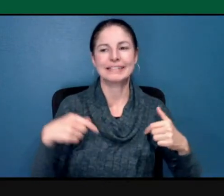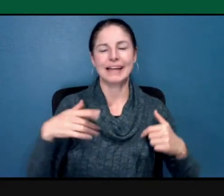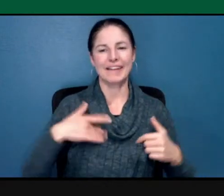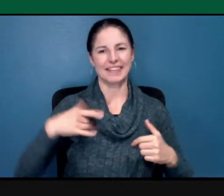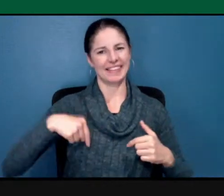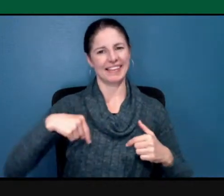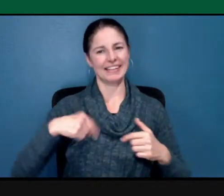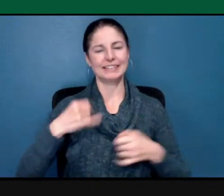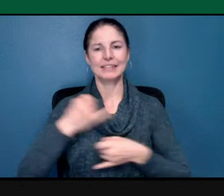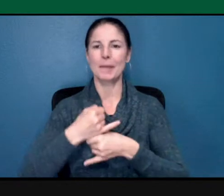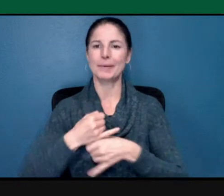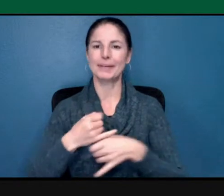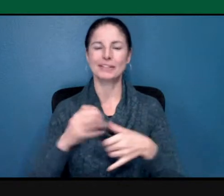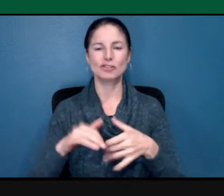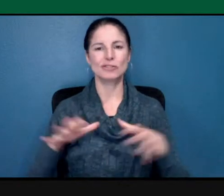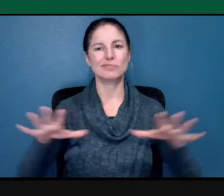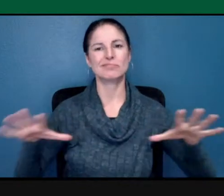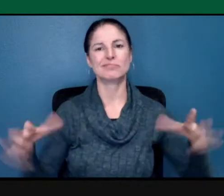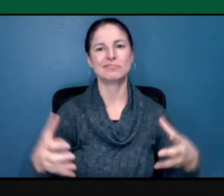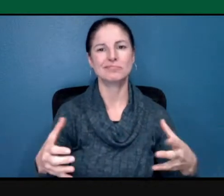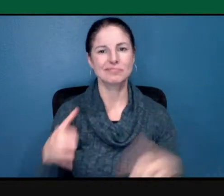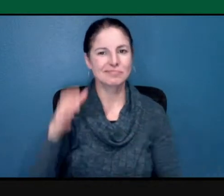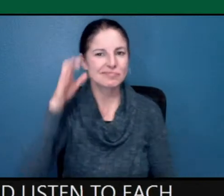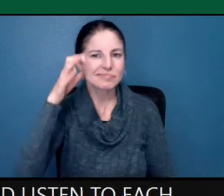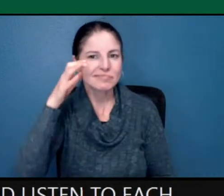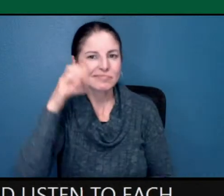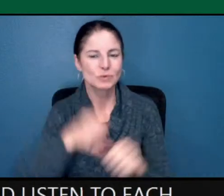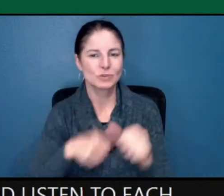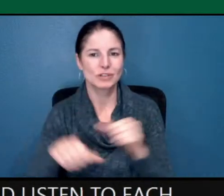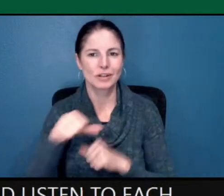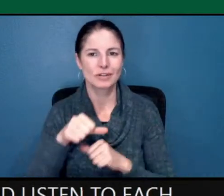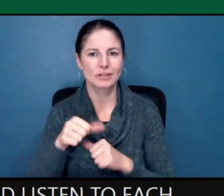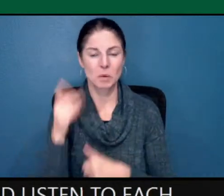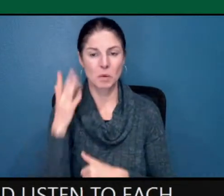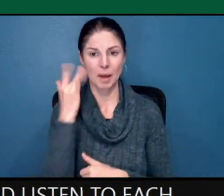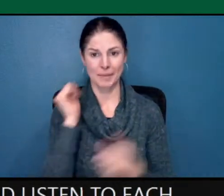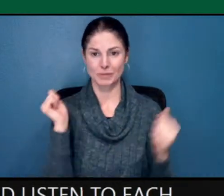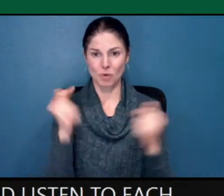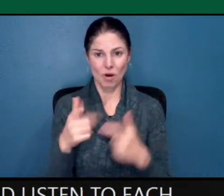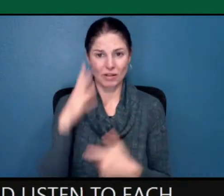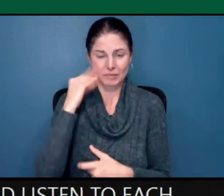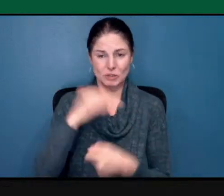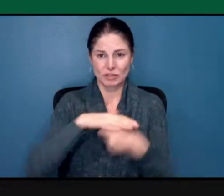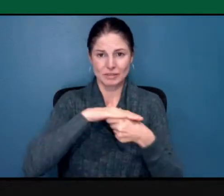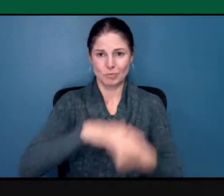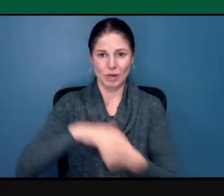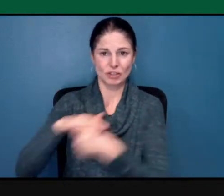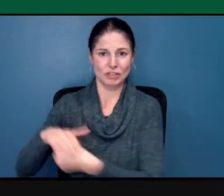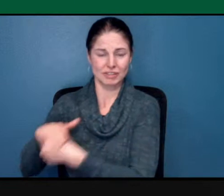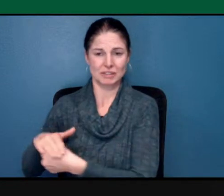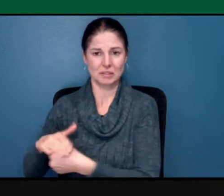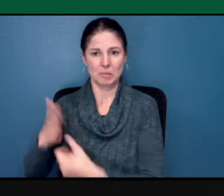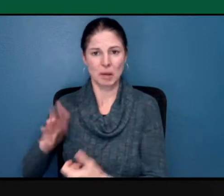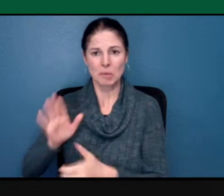each other's needs. Because, um, all experience oppression, and it might look differently, but it, it's still oppression. And no one's,